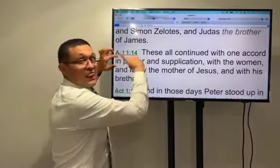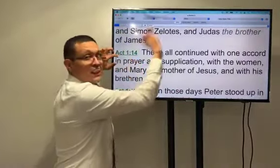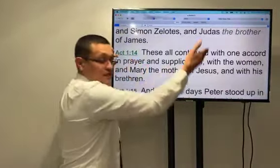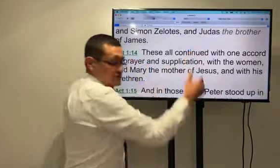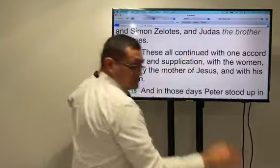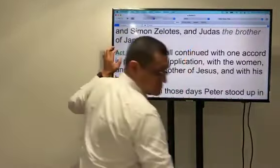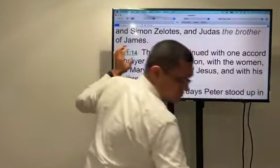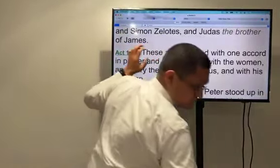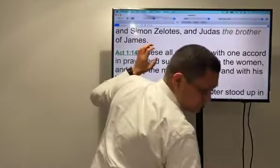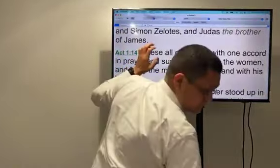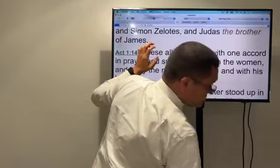and the Holy Ghost hit him